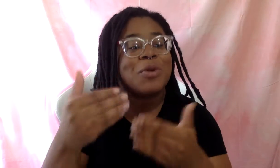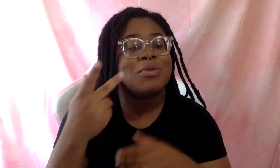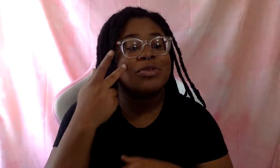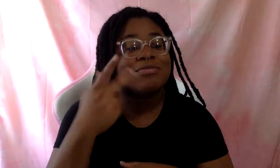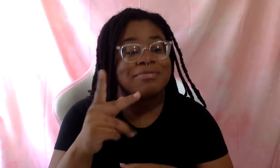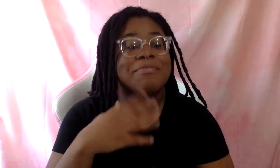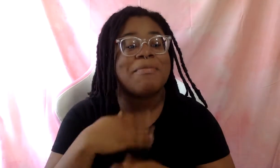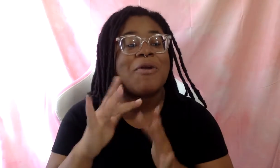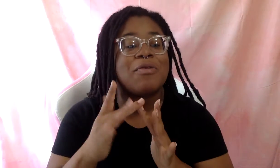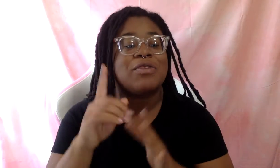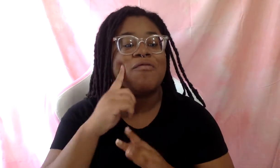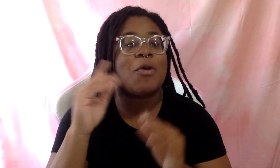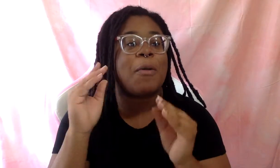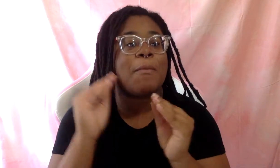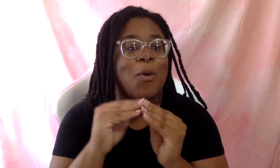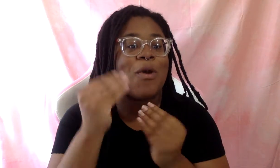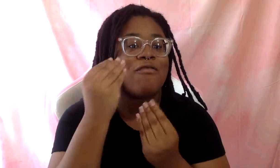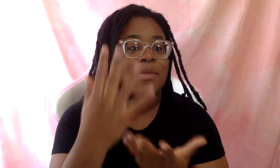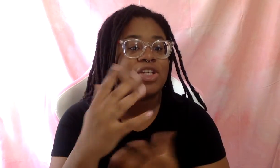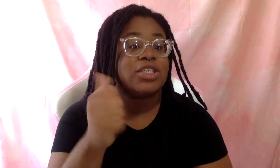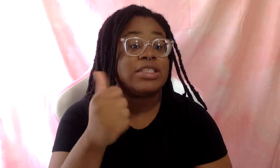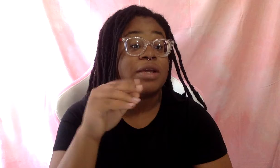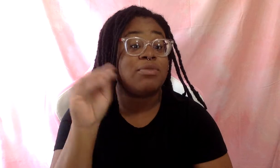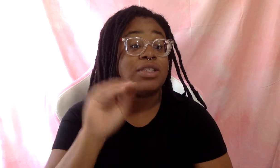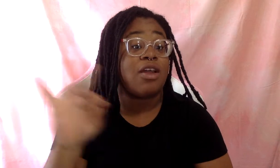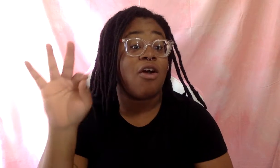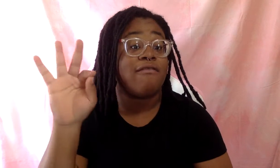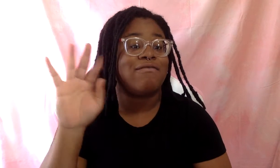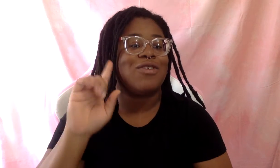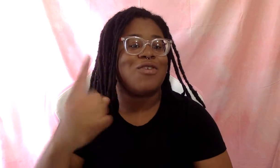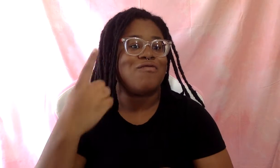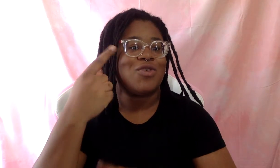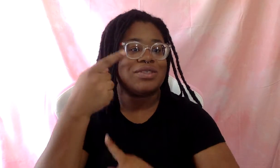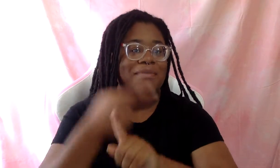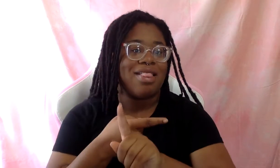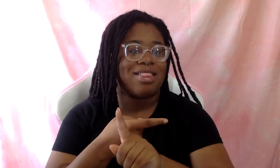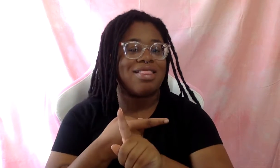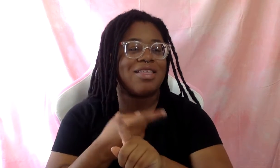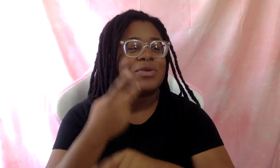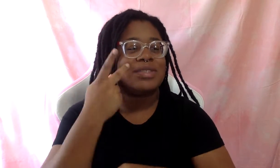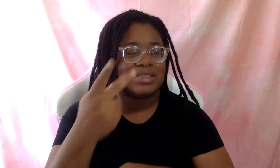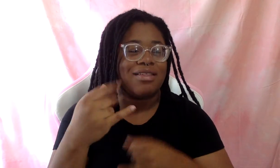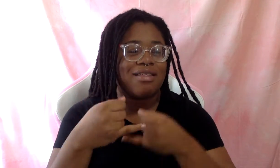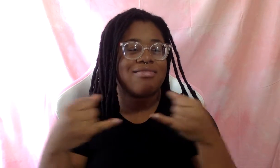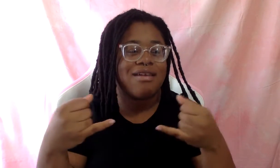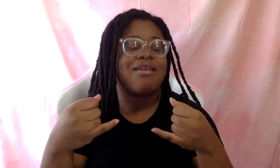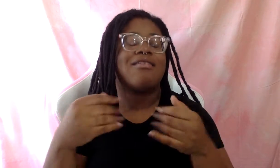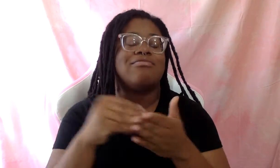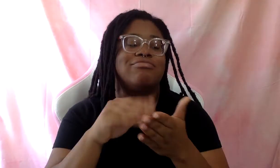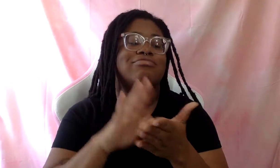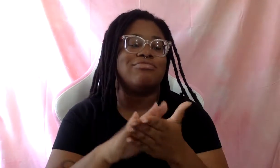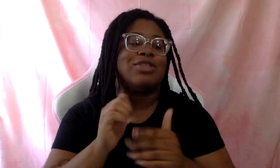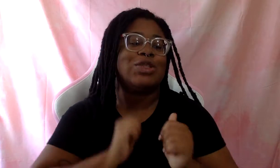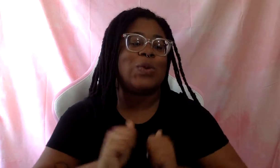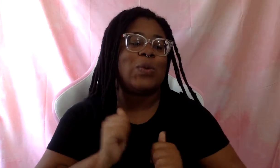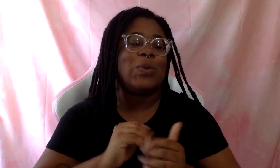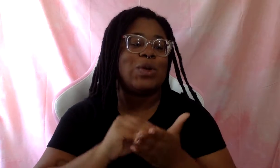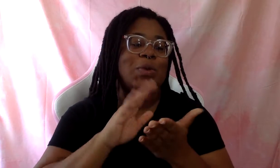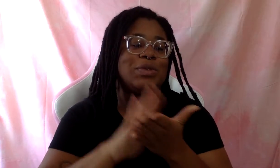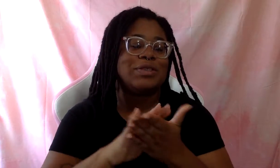information and to get 10% off your first month. This link can be found in the show notes. Today's